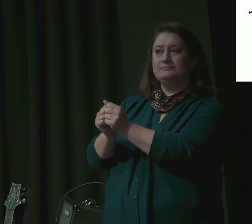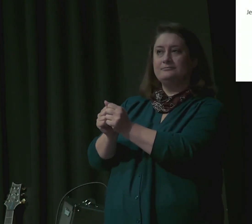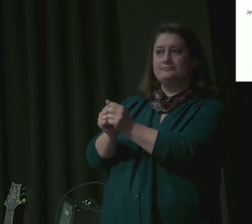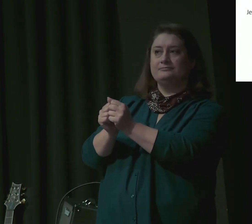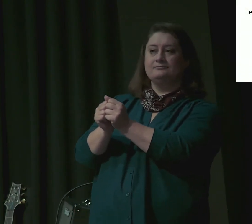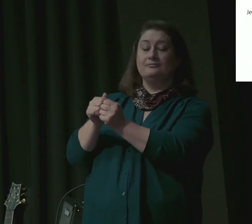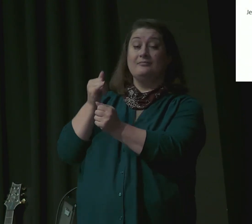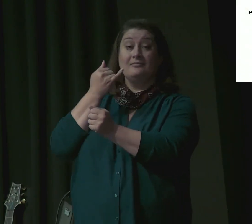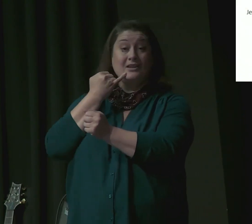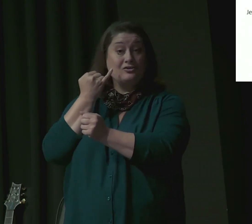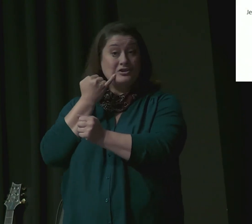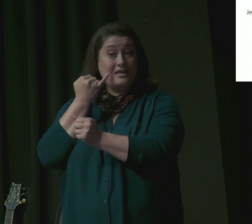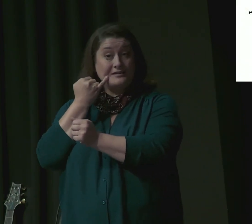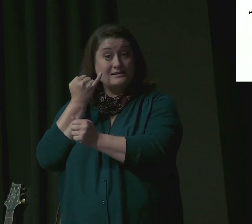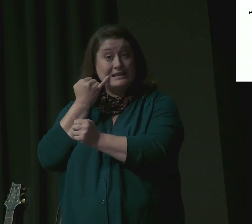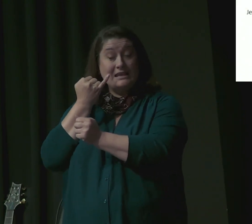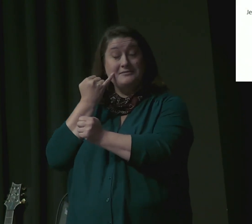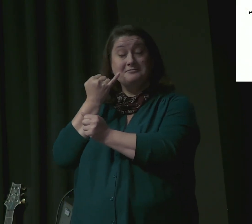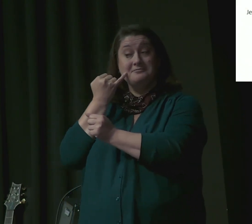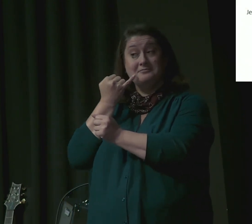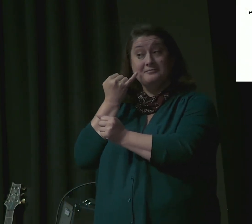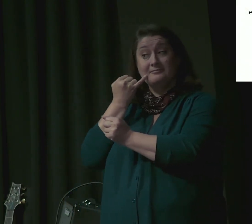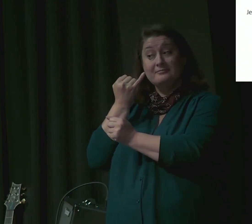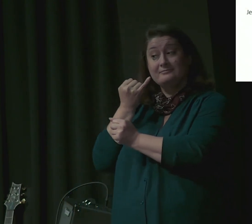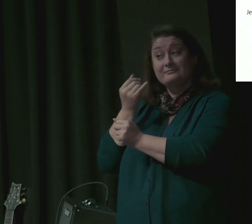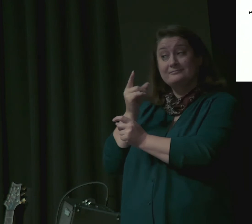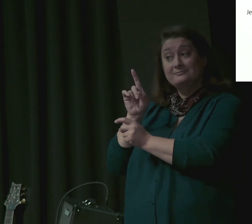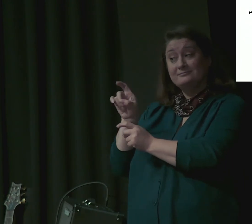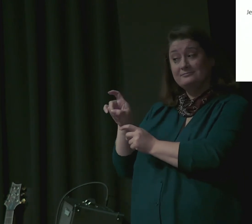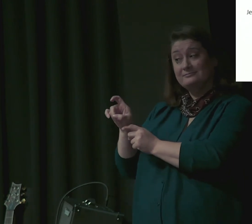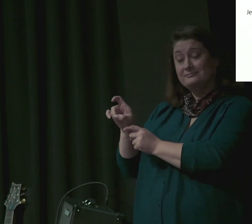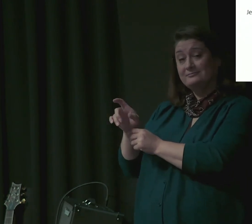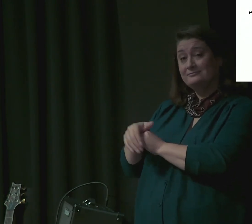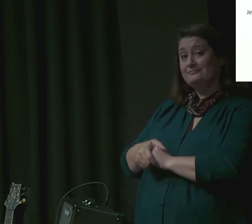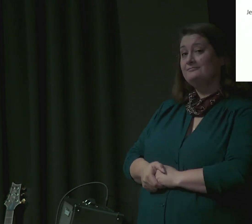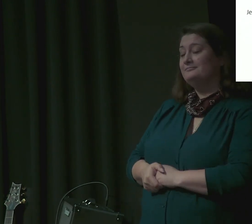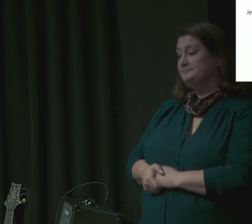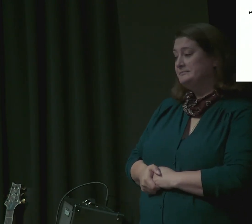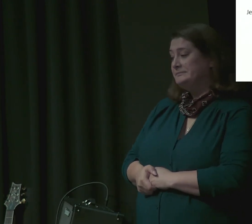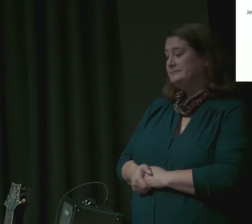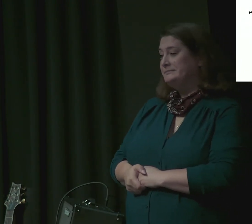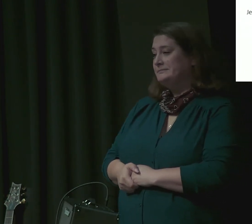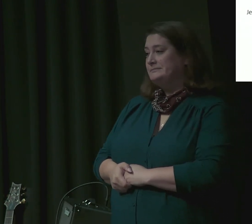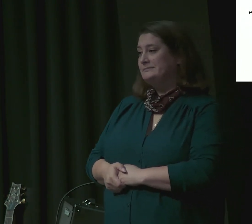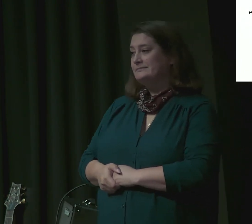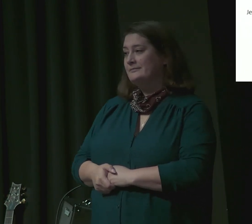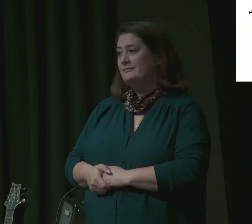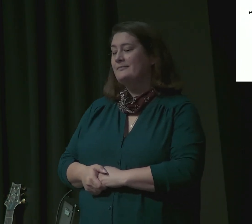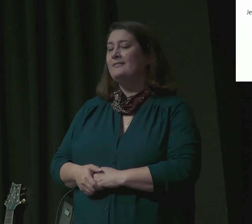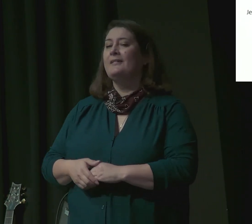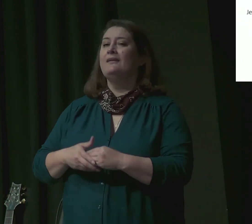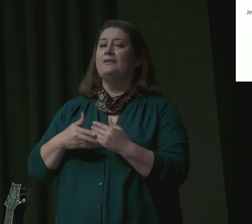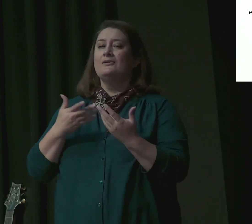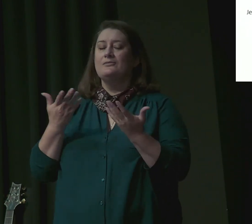How does 1 Corinthians 10 help us to take narratives, stories, in the Old Testament?